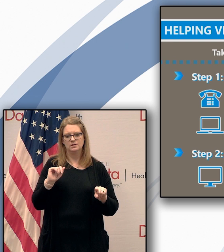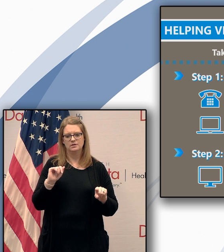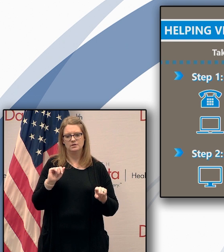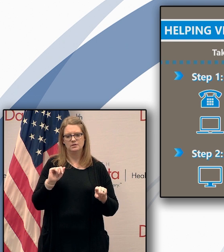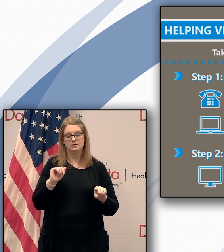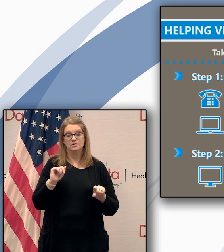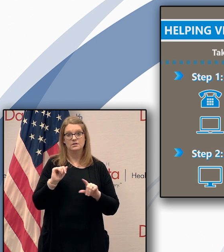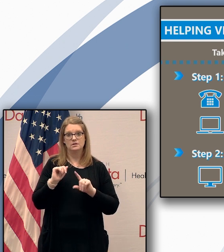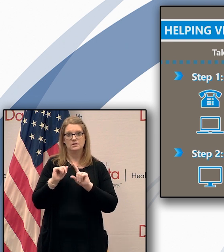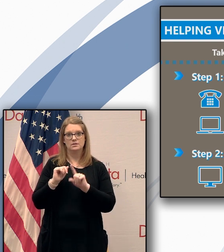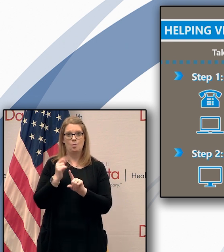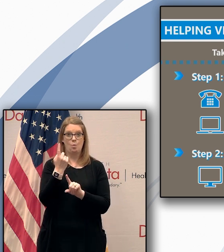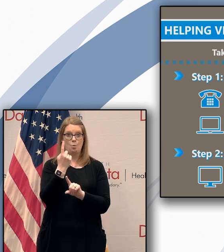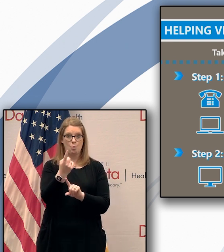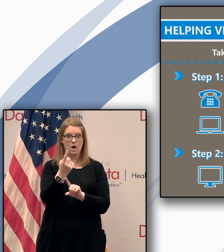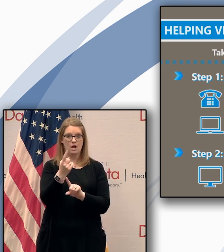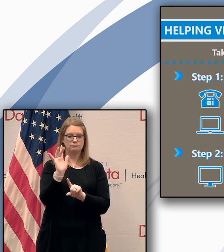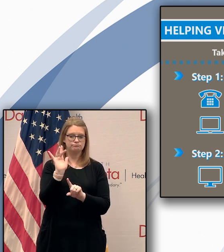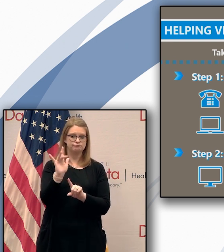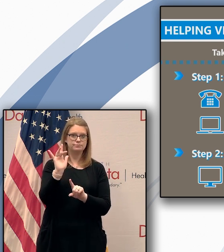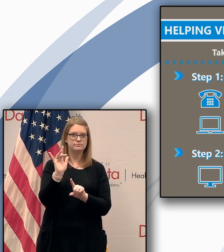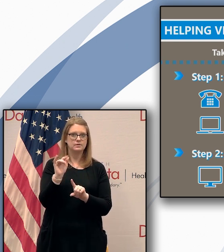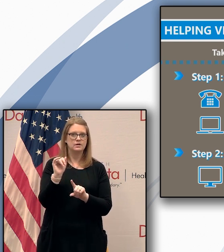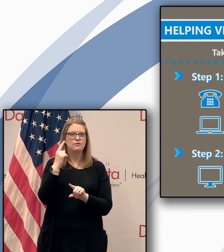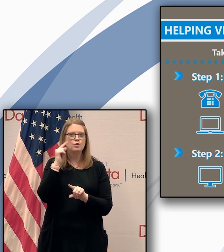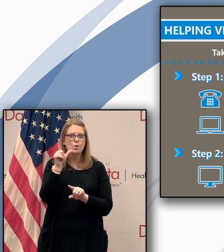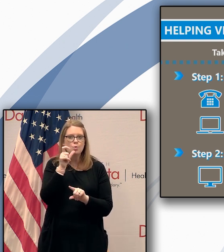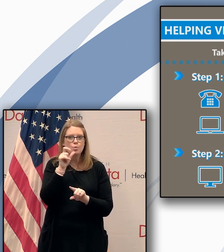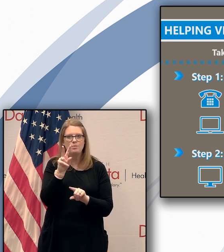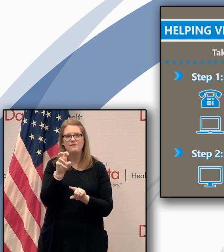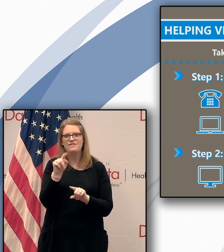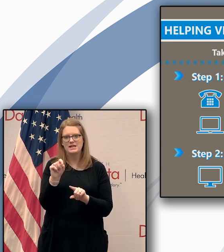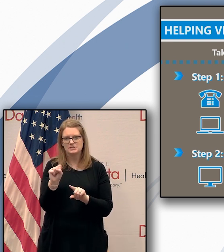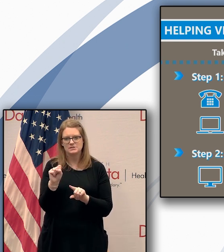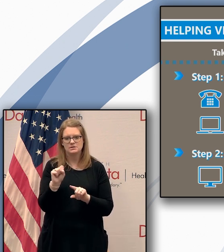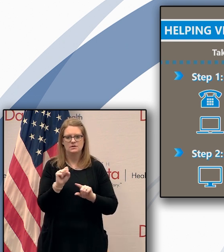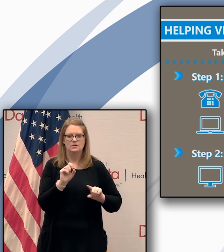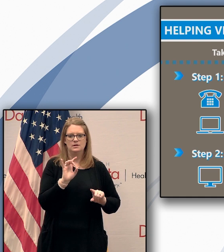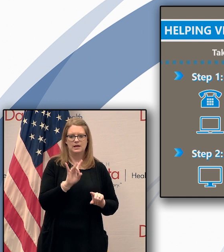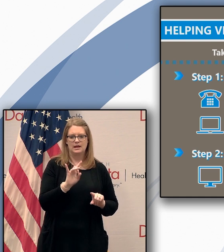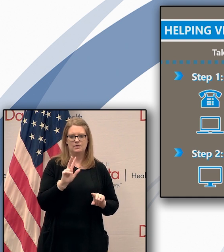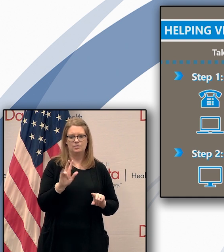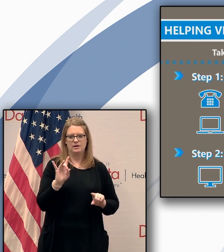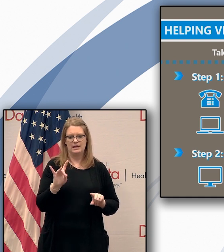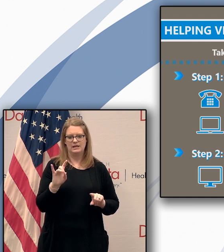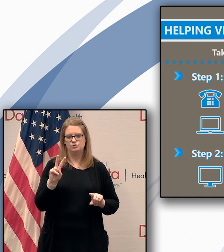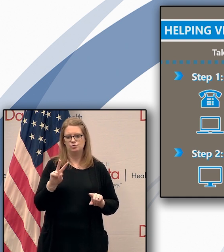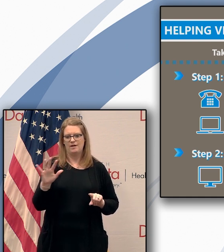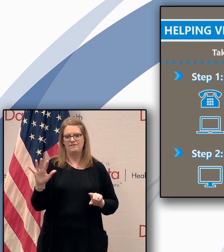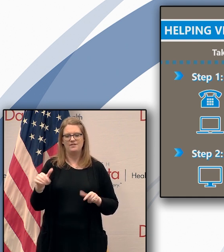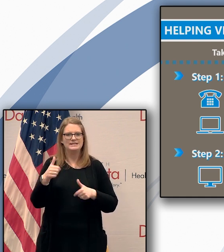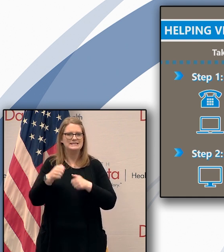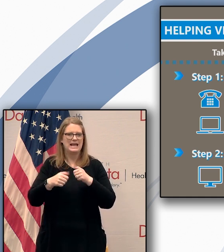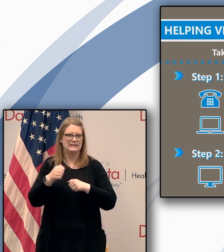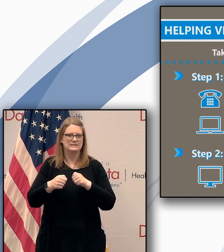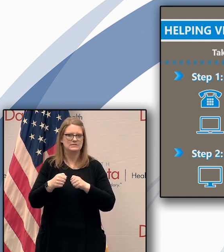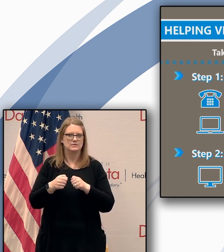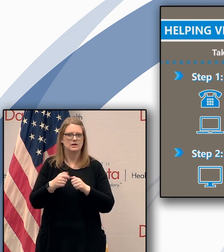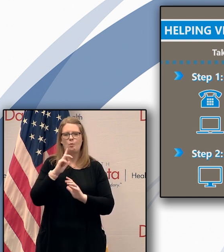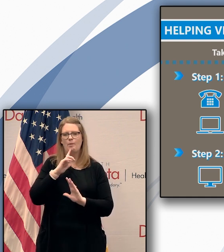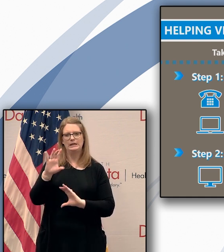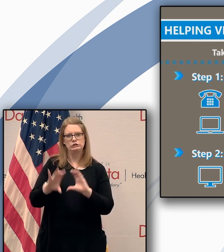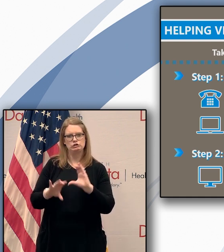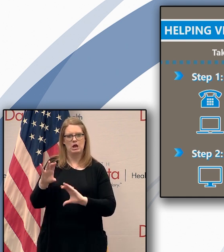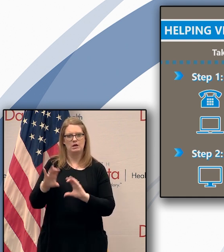selection after that, you can press one for veterans, or you can text 838255 to chat and that's again